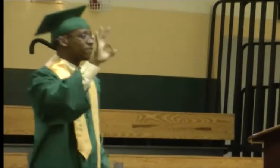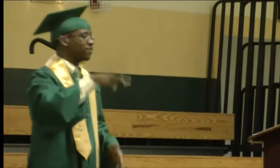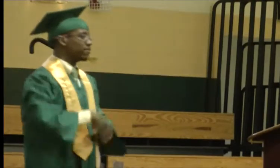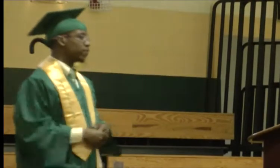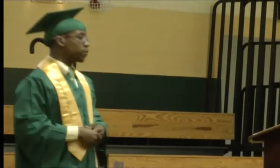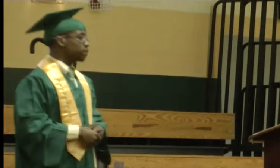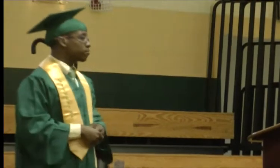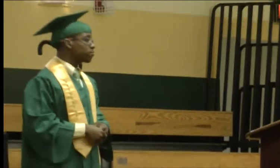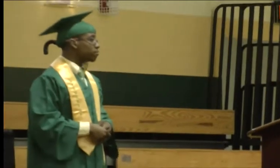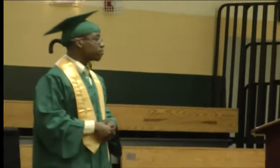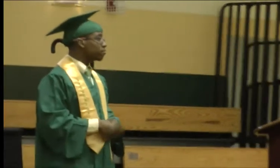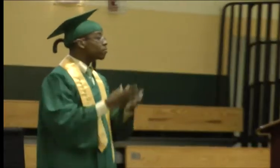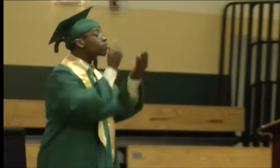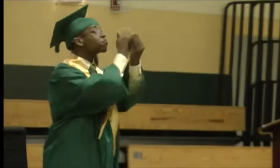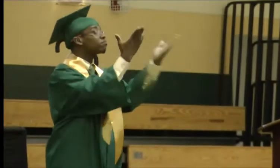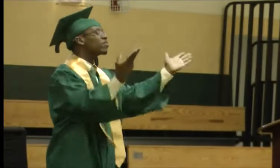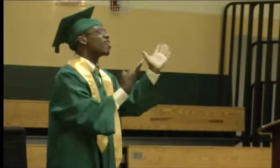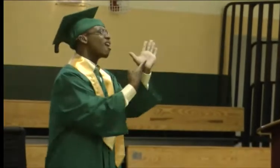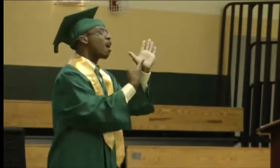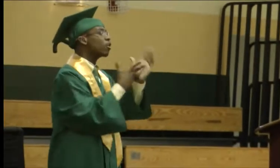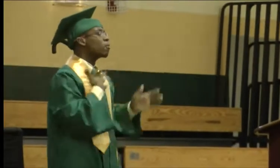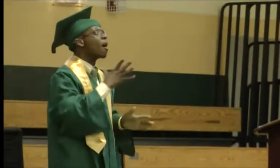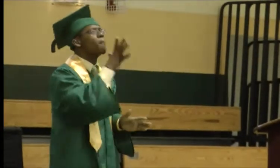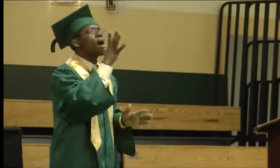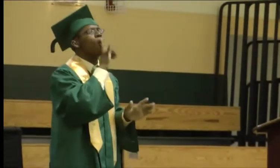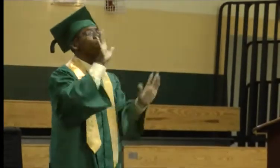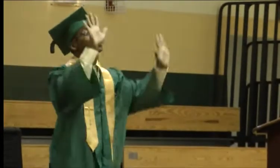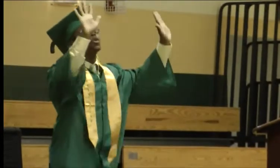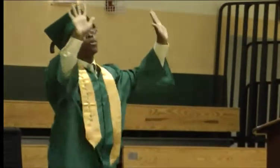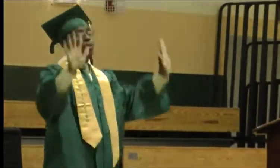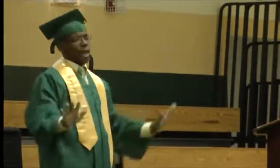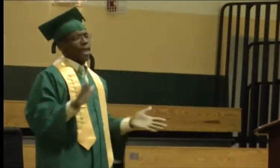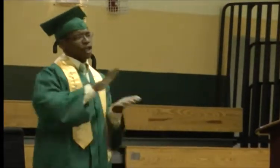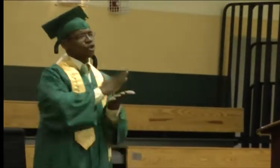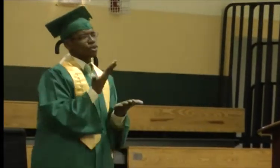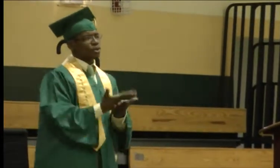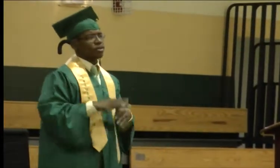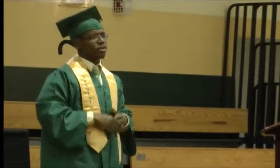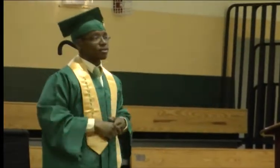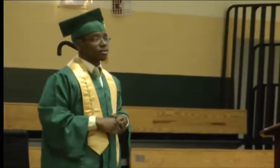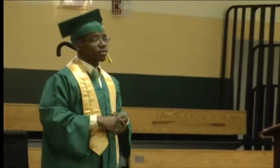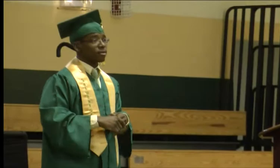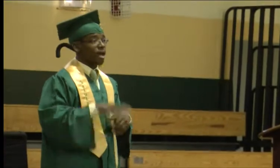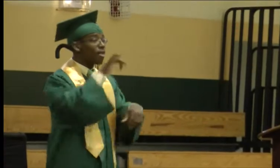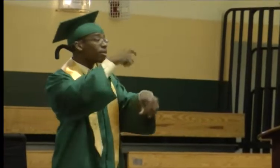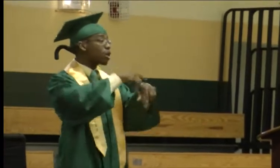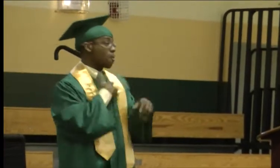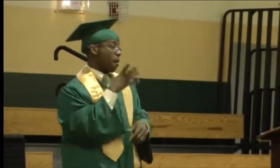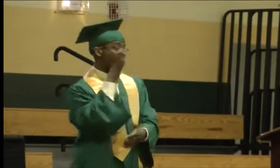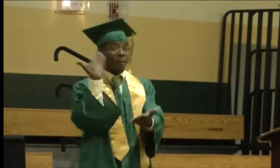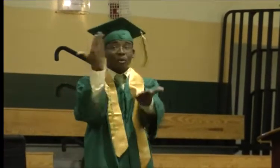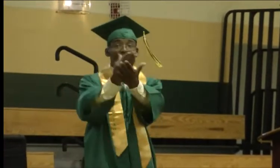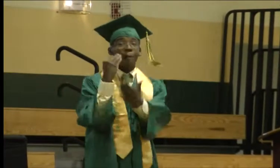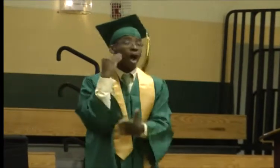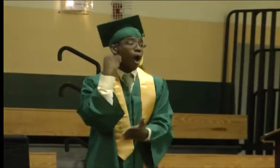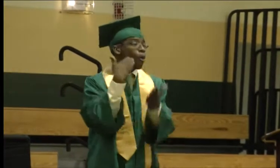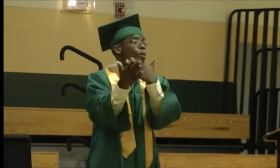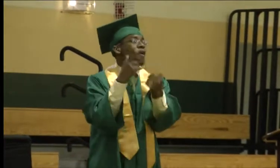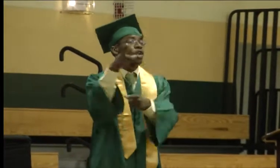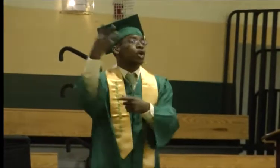My passion is to become a chef. And to be honest, my mom is a great cook. When I would